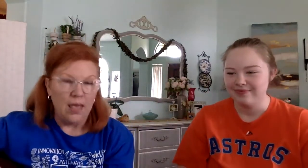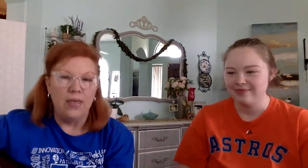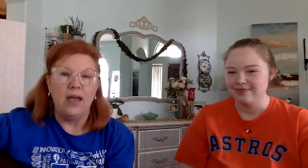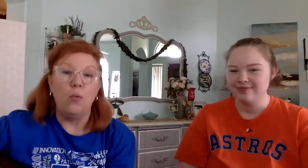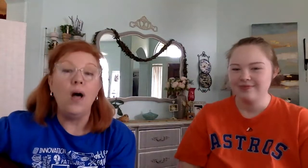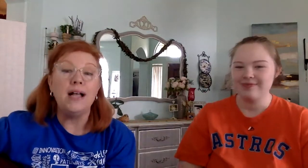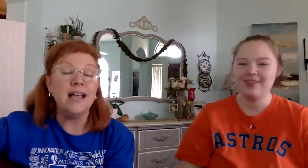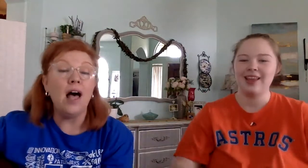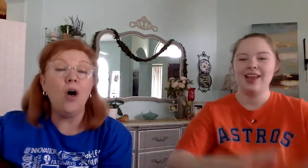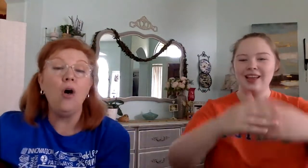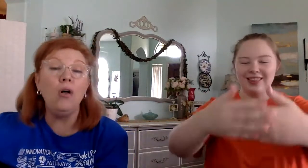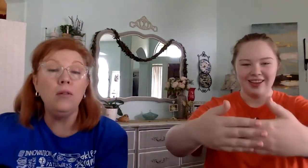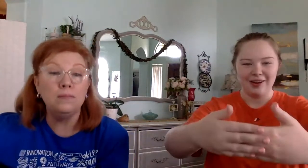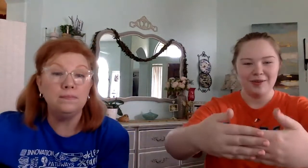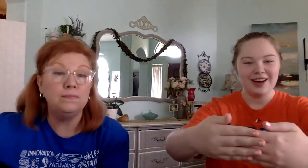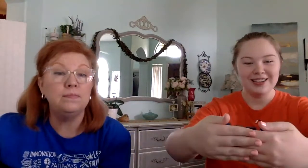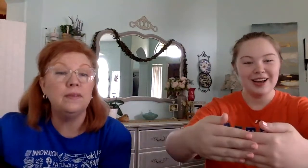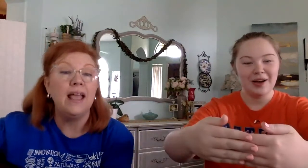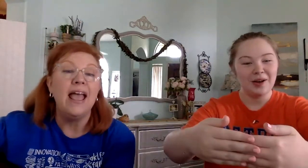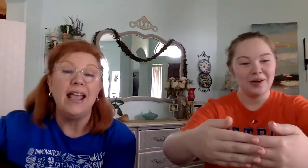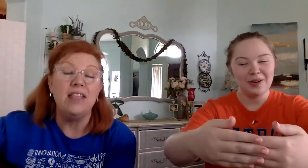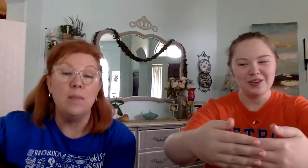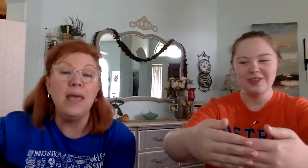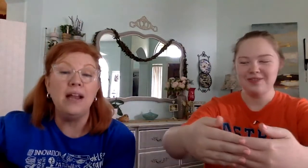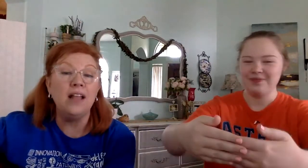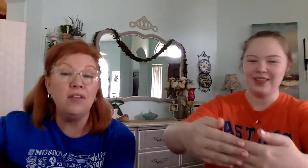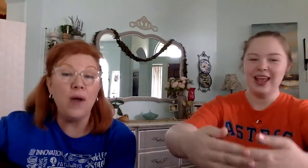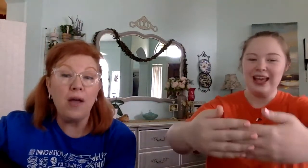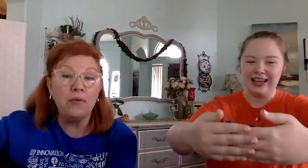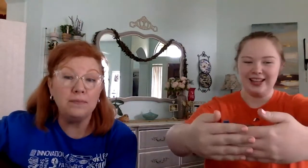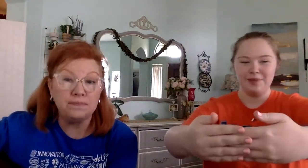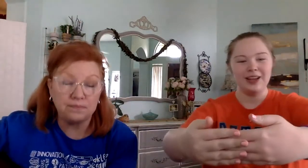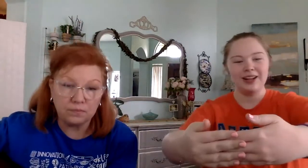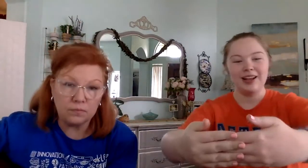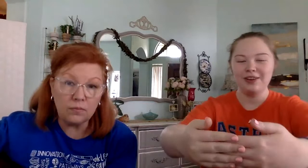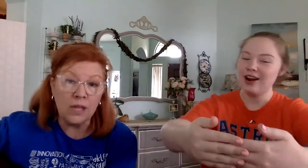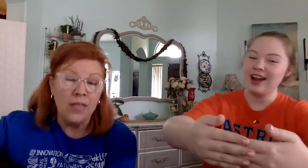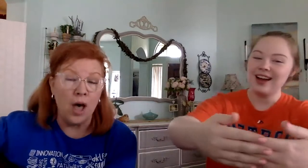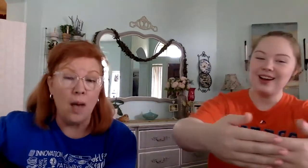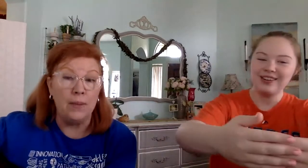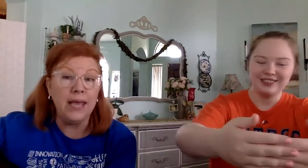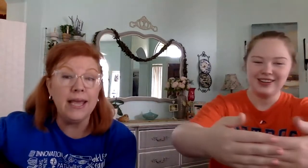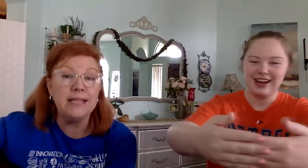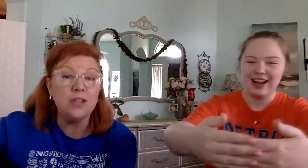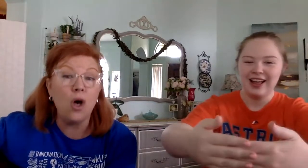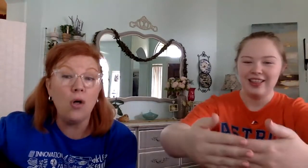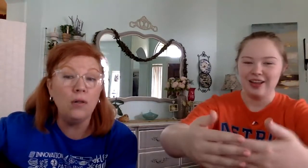There was a hole, there was a hole, in the middle of the ground, in the middle of the ground. The biggest hole, the